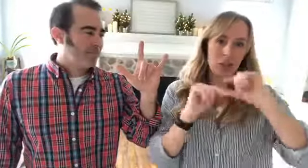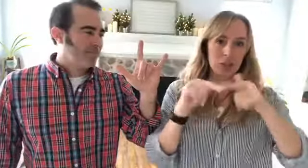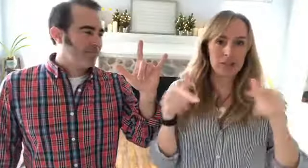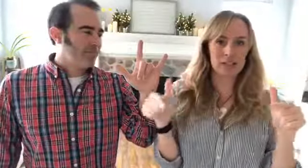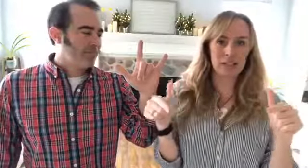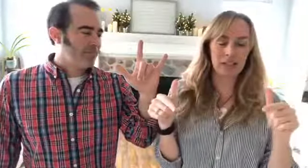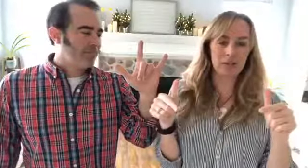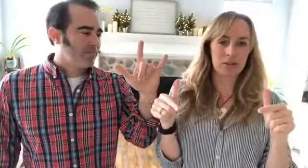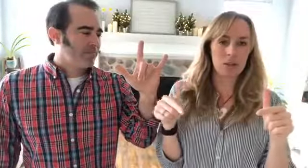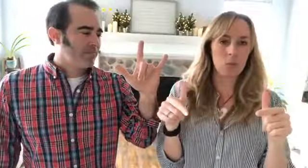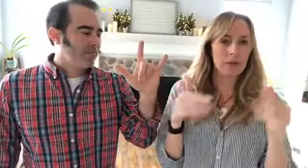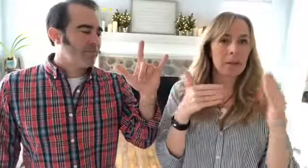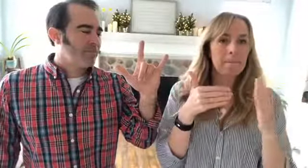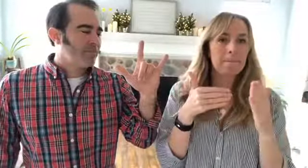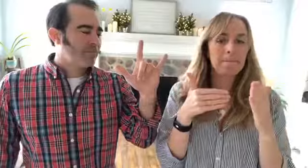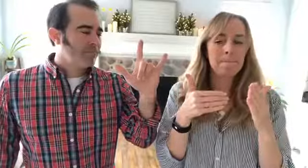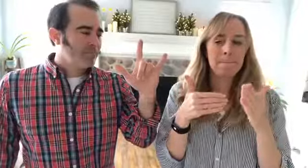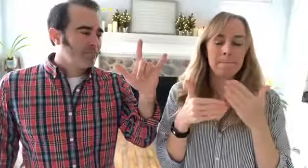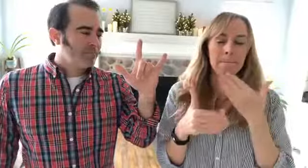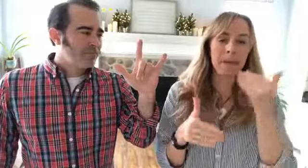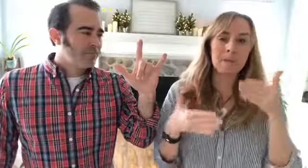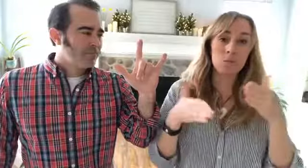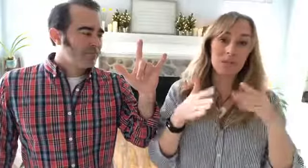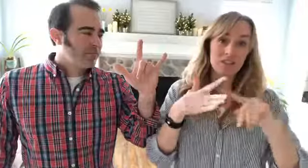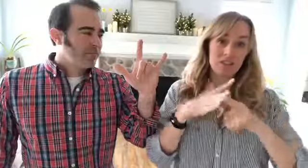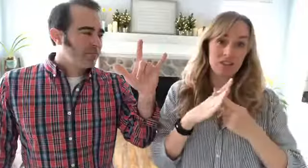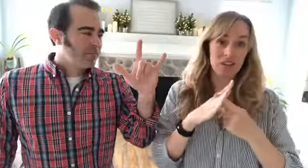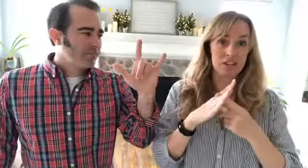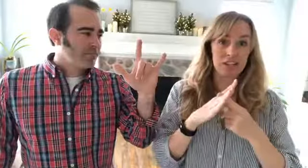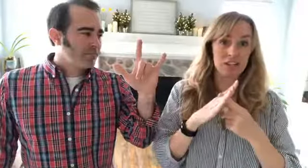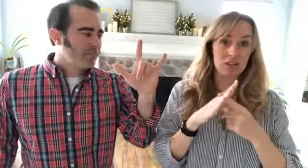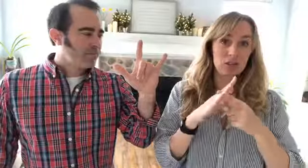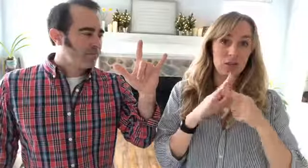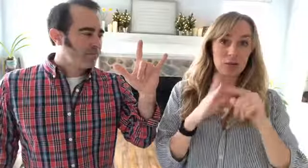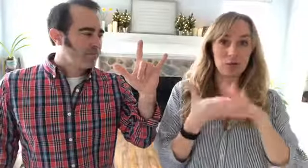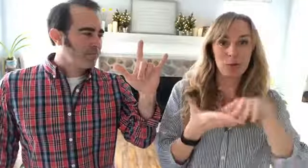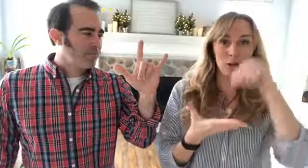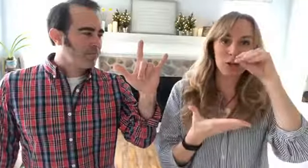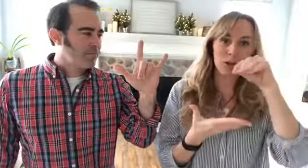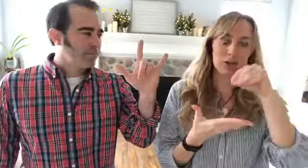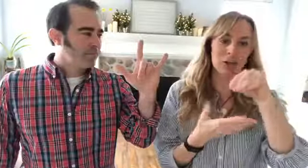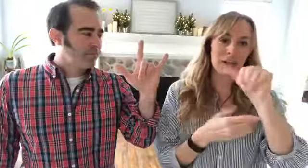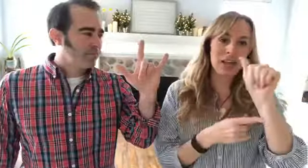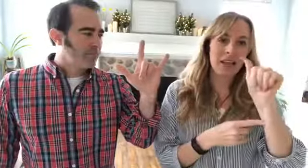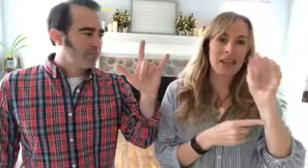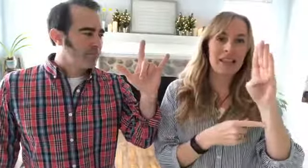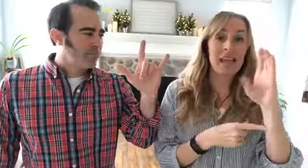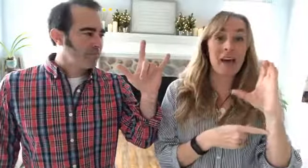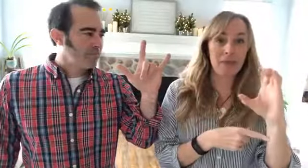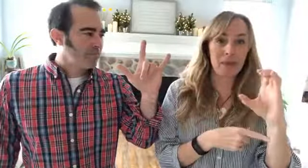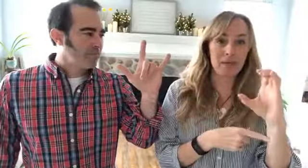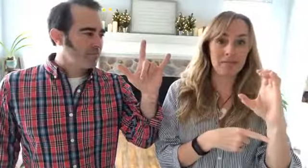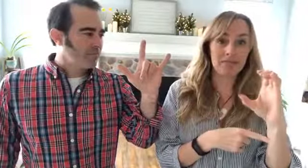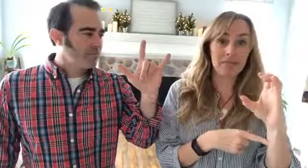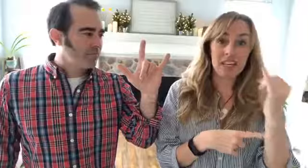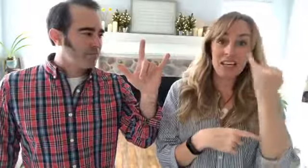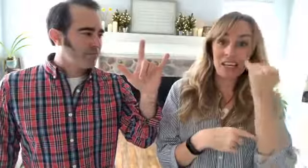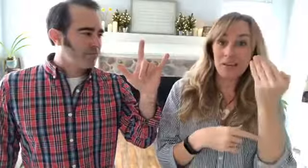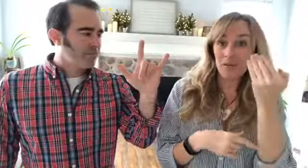can learn sign language and one of the best ways to start is to learn the alphabet if